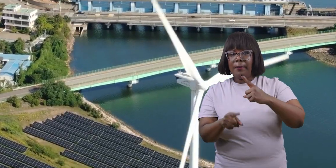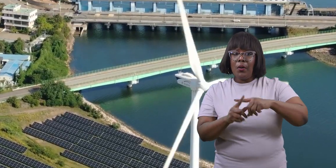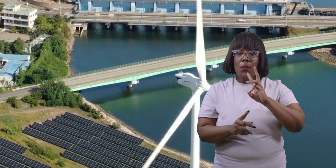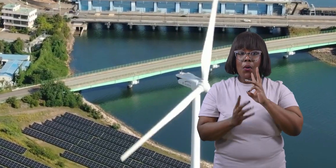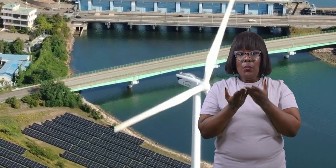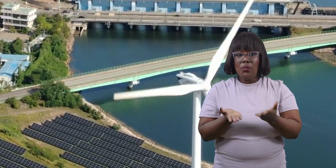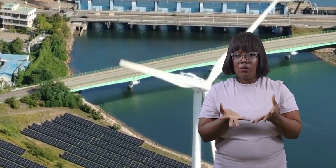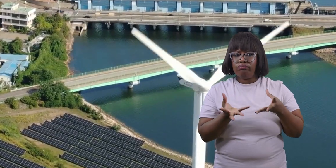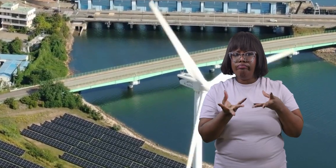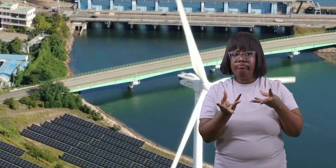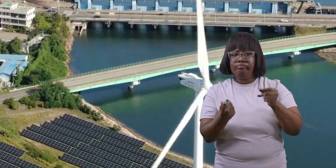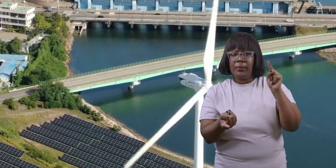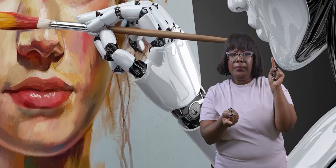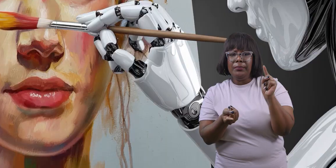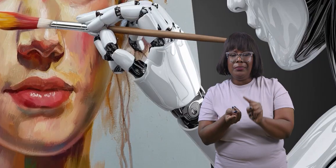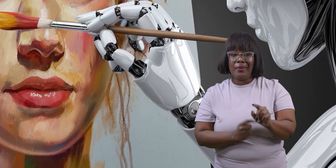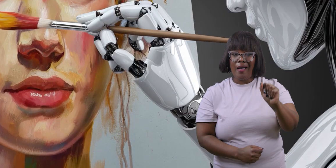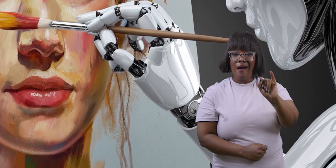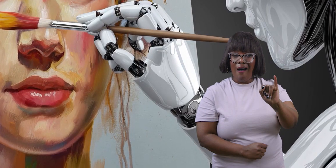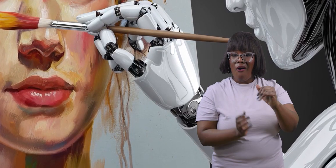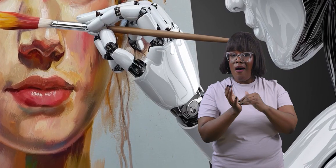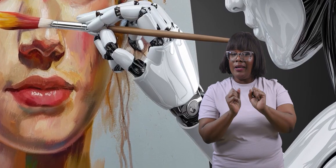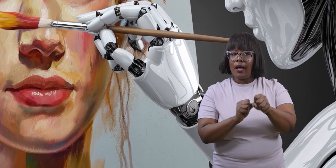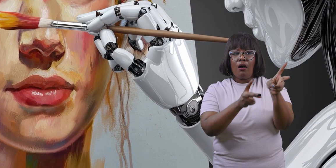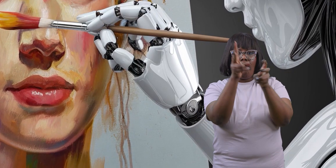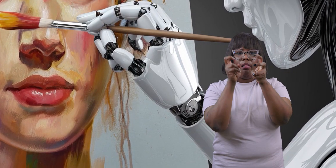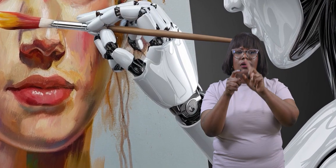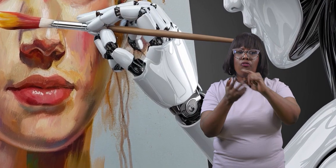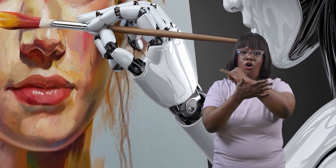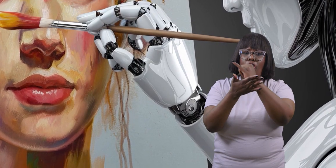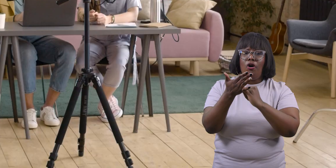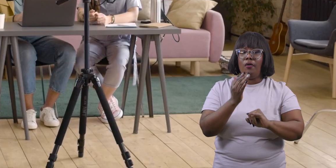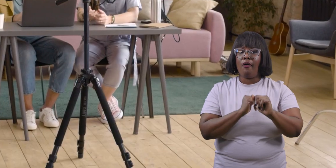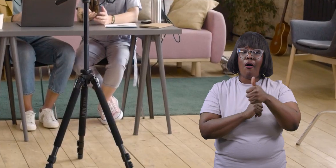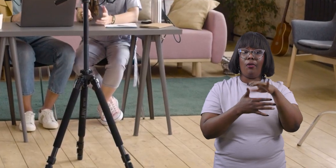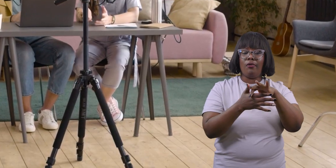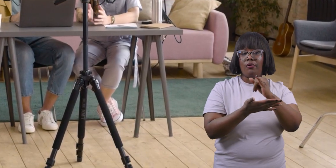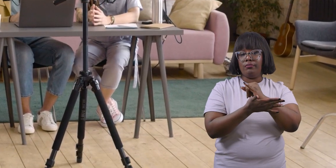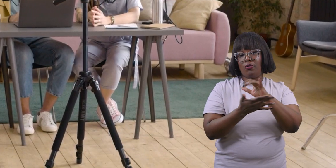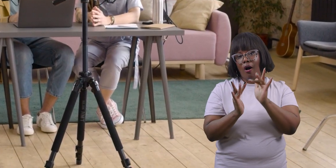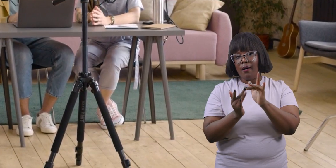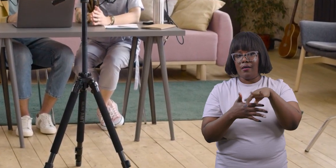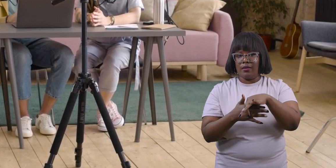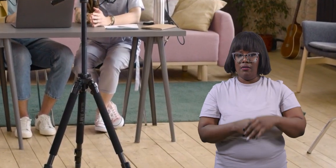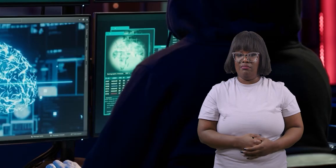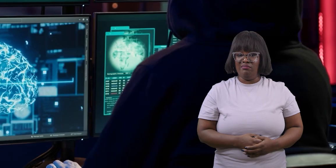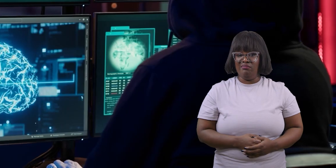water resources. AI can also be used to plagiarize art and other online content. And there is